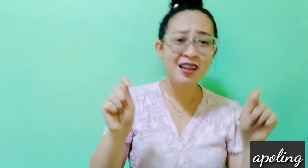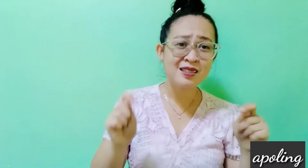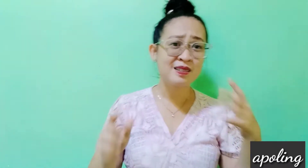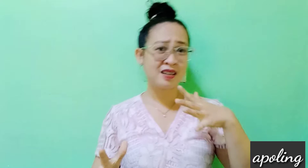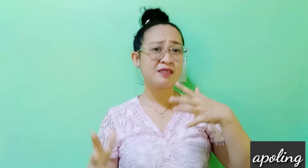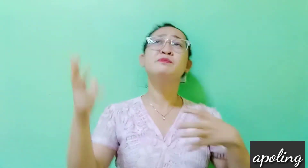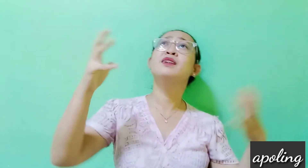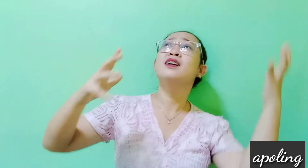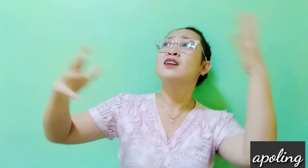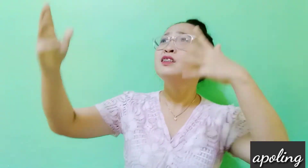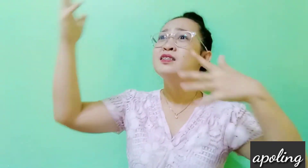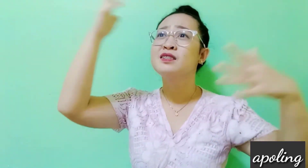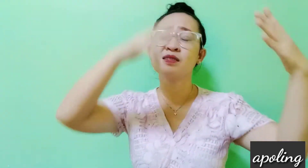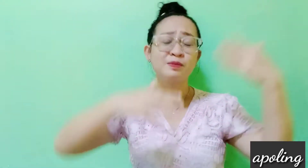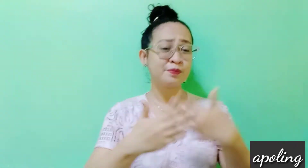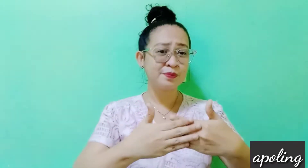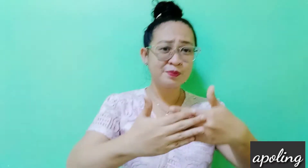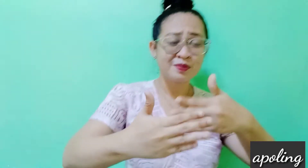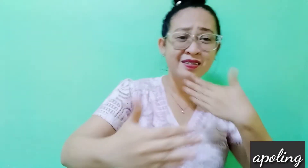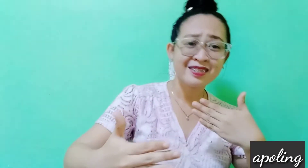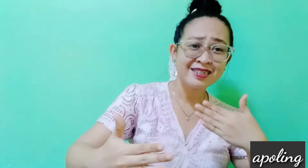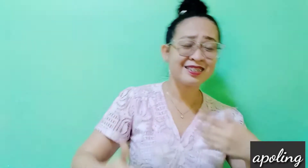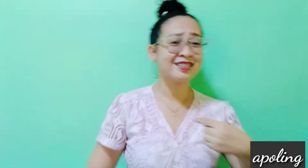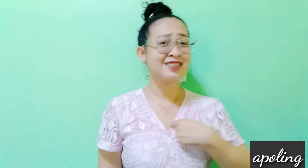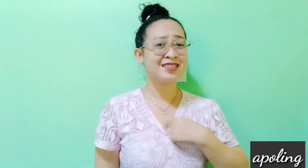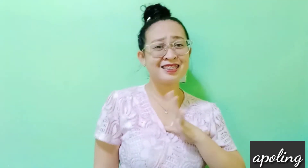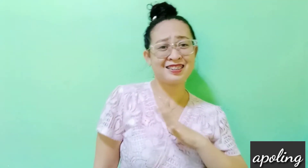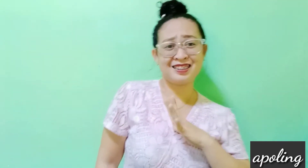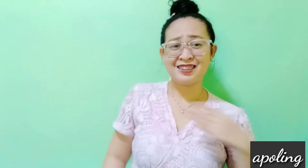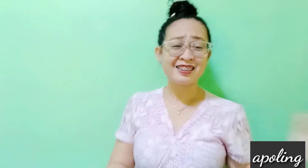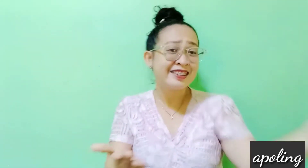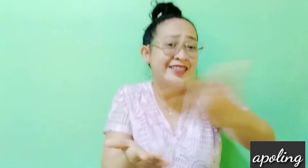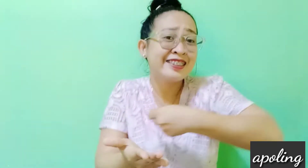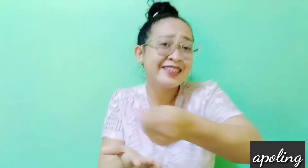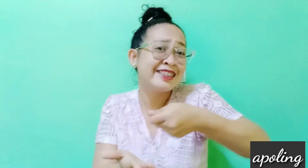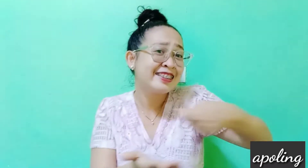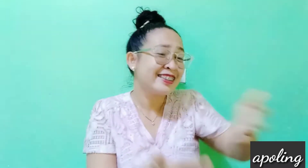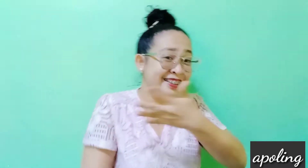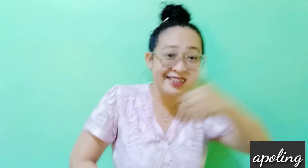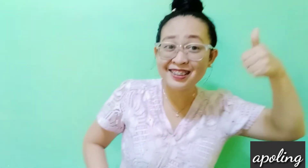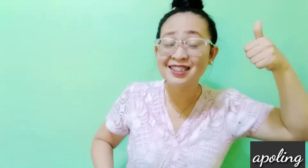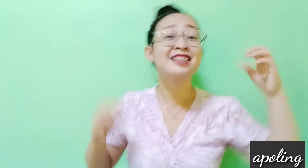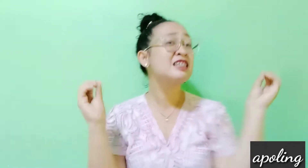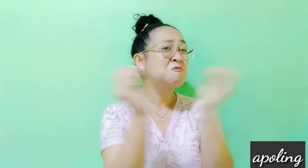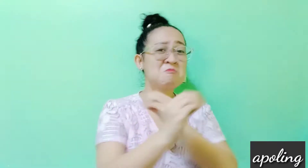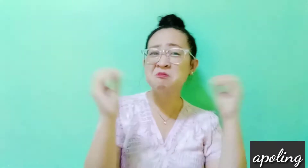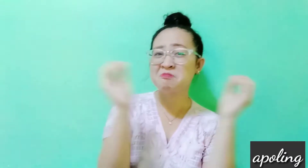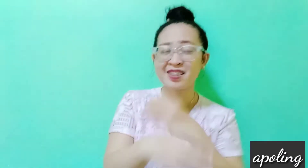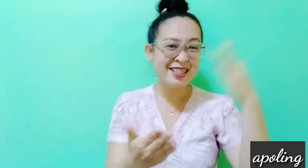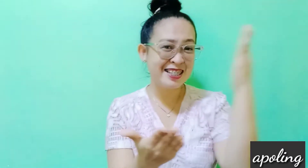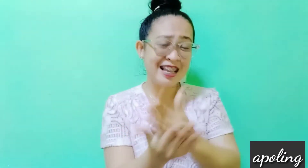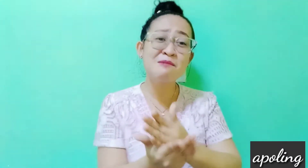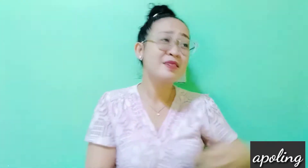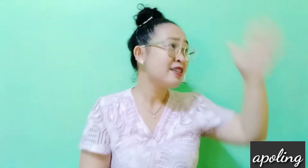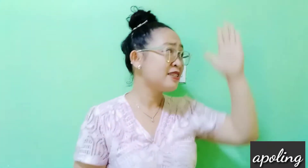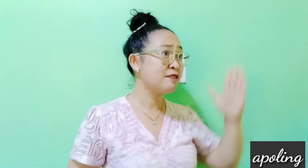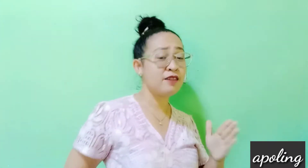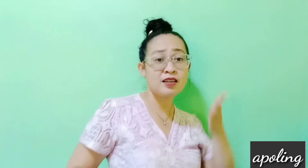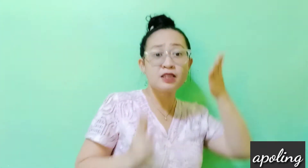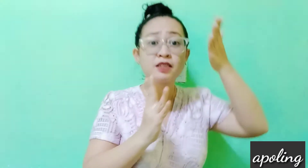trying to get back If Before the cool dawn run out, I'll be giving you my bestest And nothing's gonna stop me but the